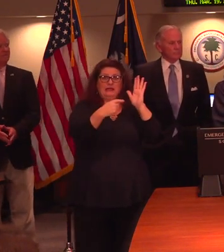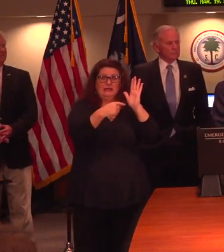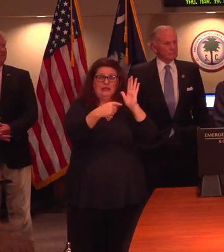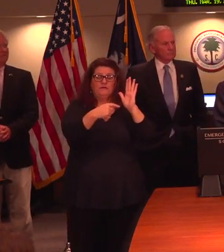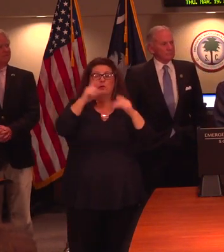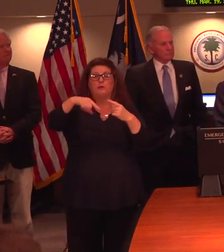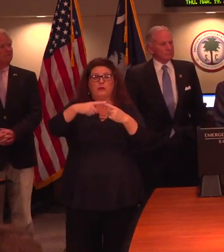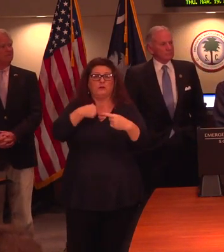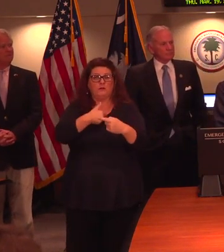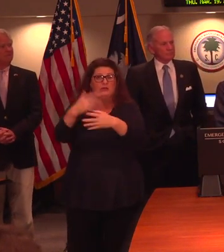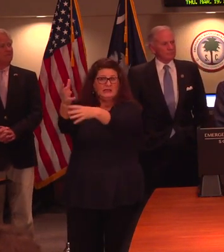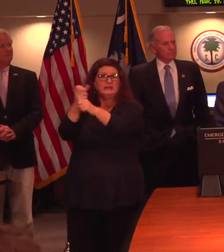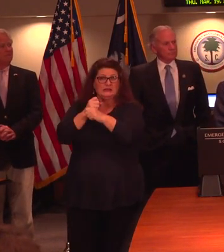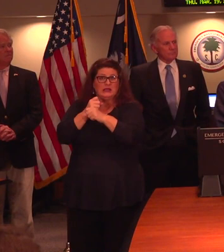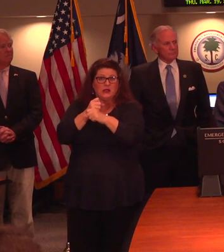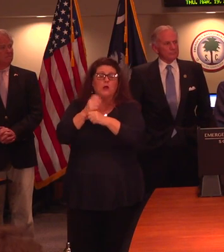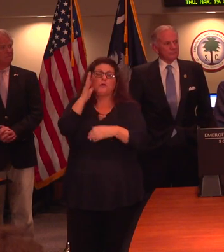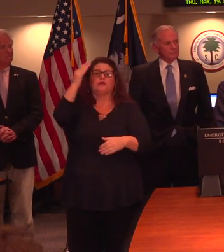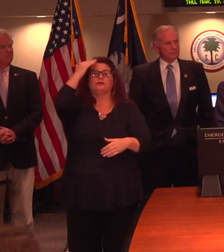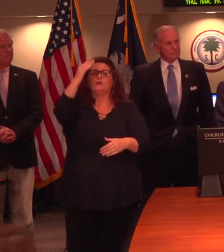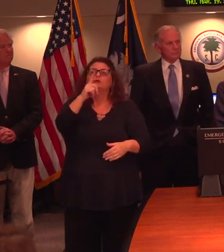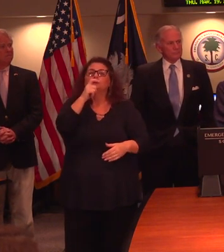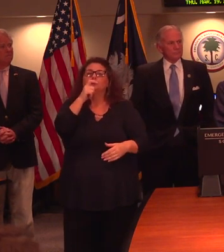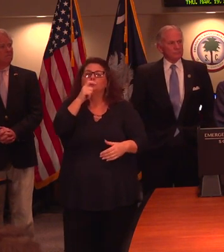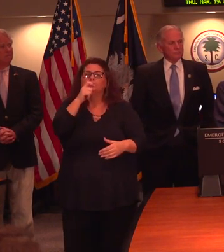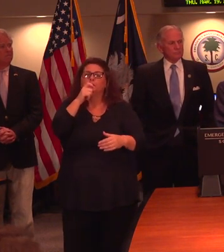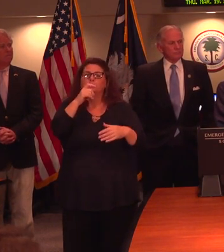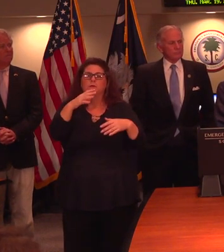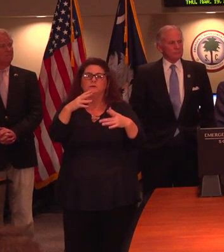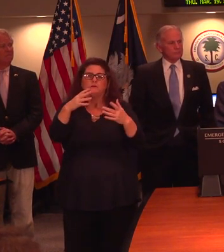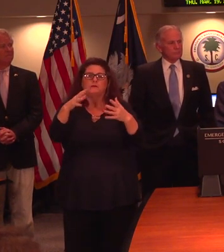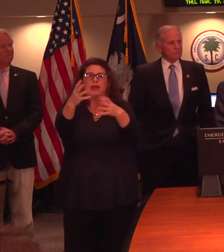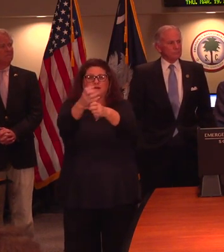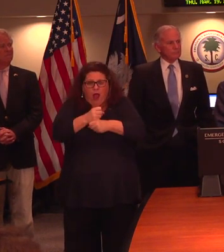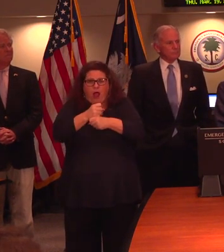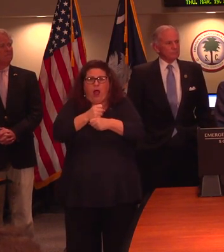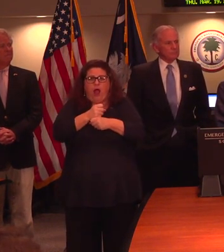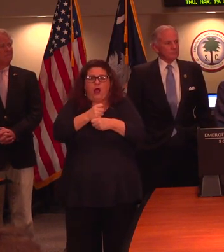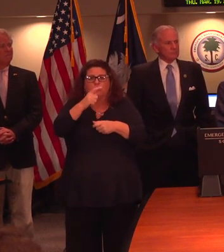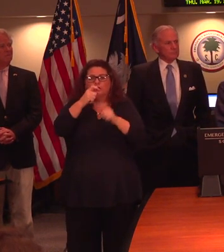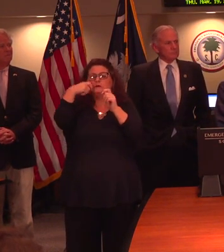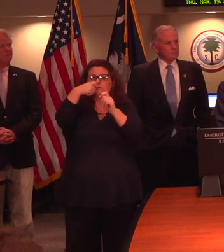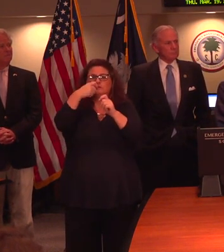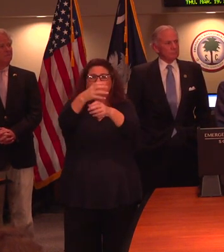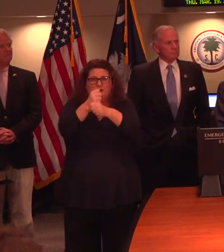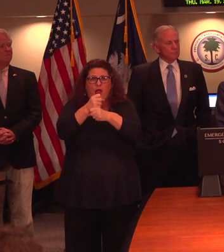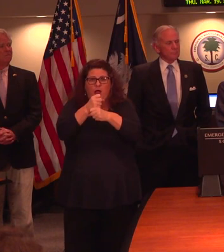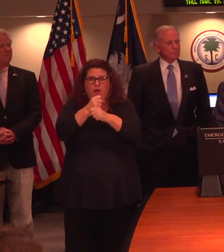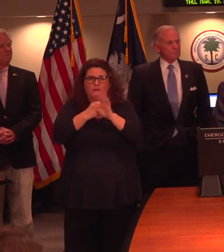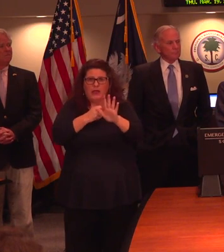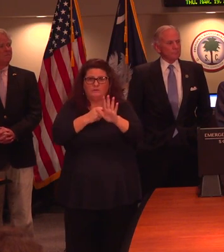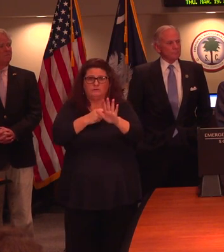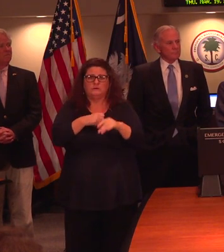us an indication of the number of people being sampled. So it is the positive results that we rely on, and when we look